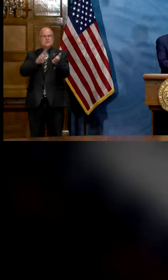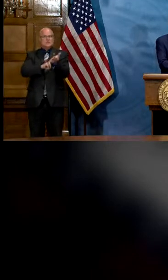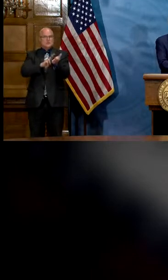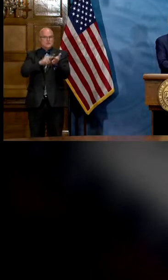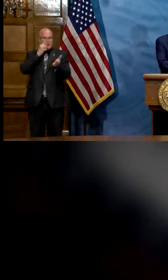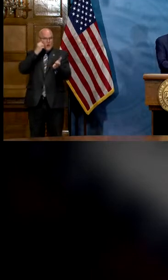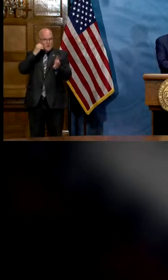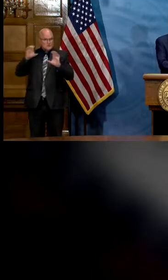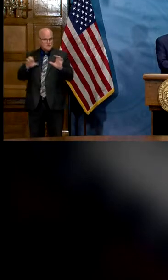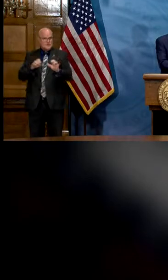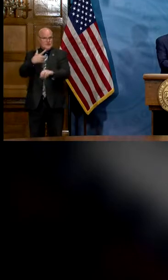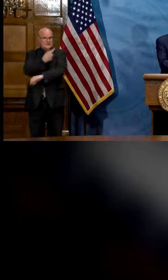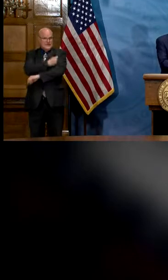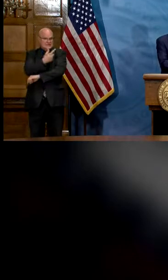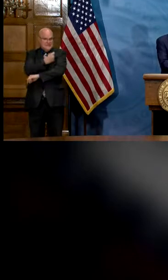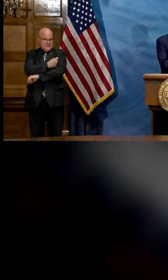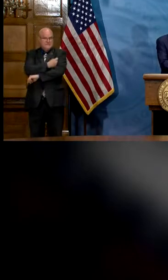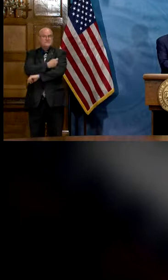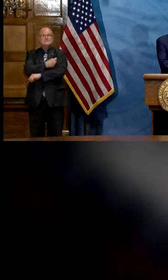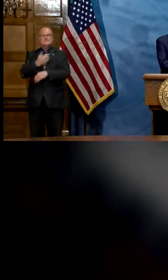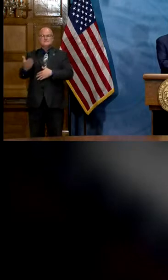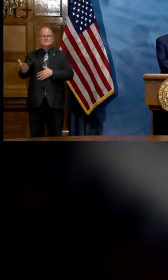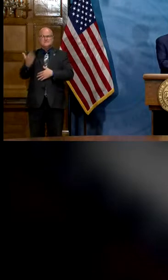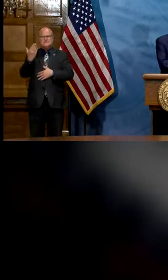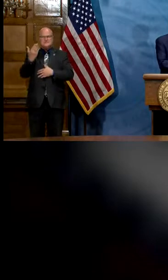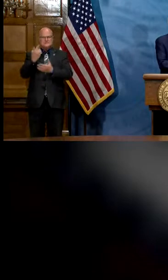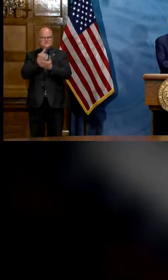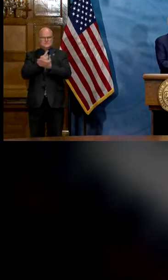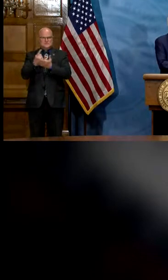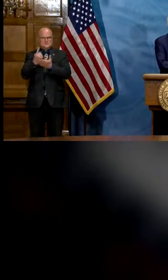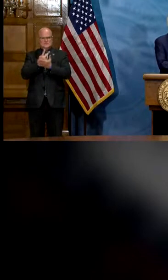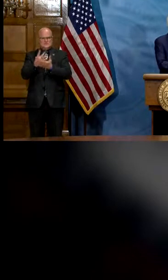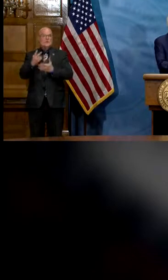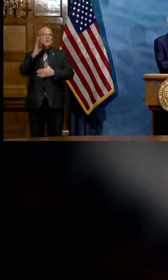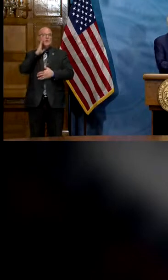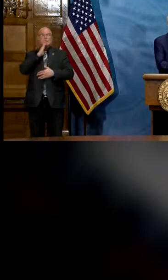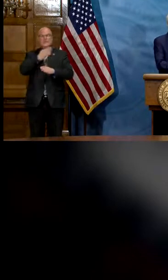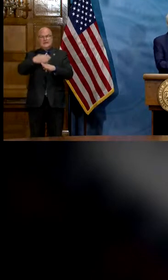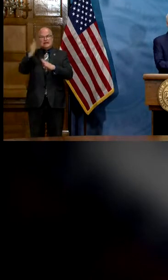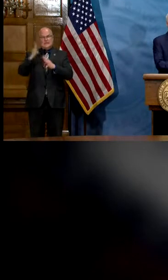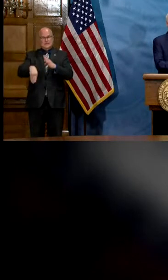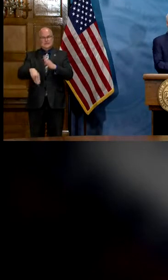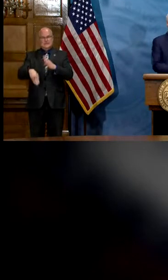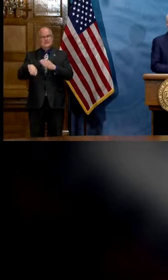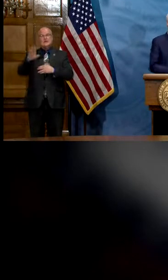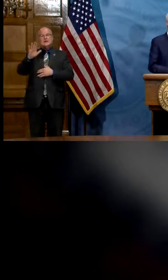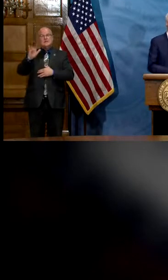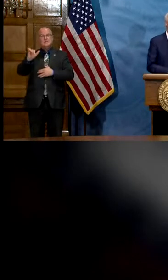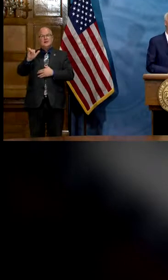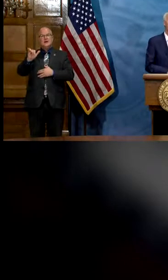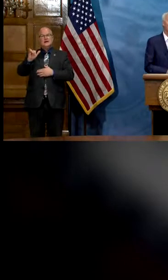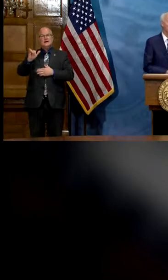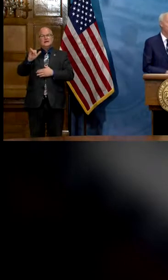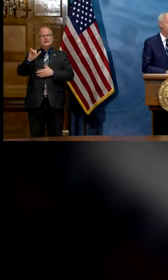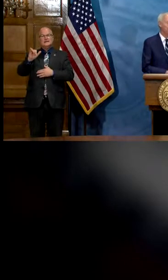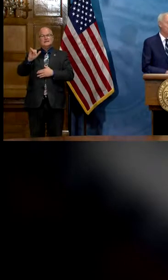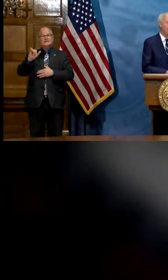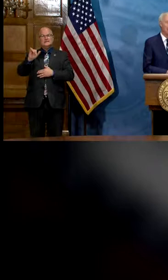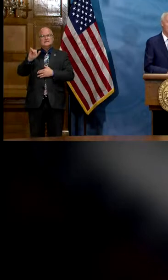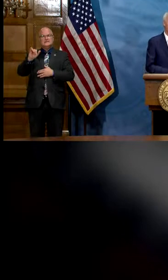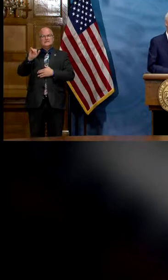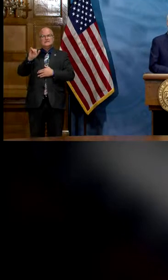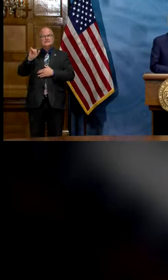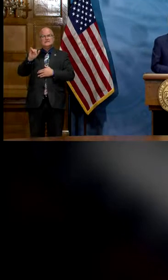to do the vaccination in the coming days and that that will be completed by the end of uh